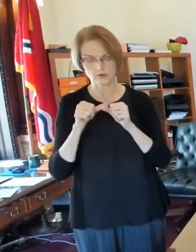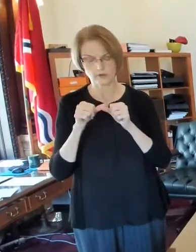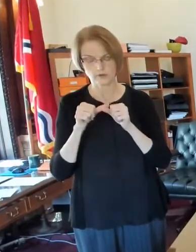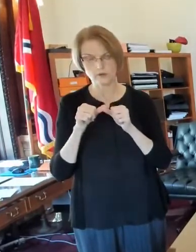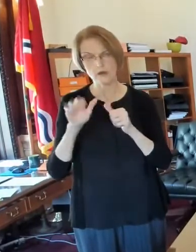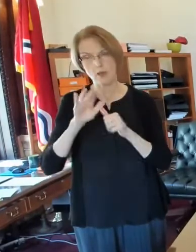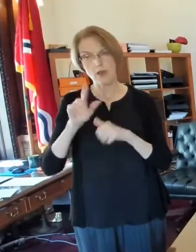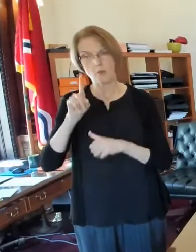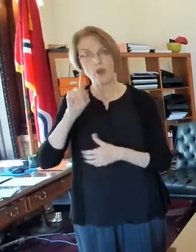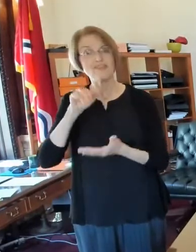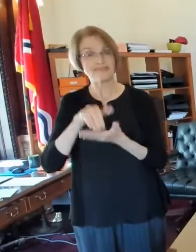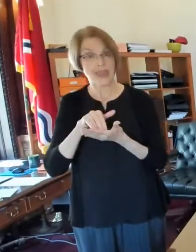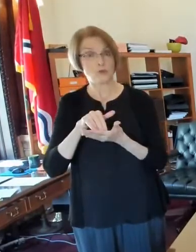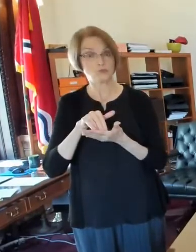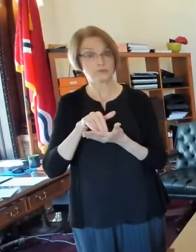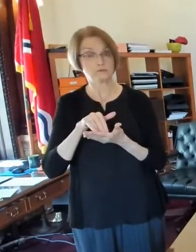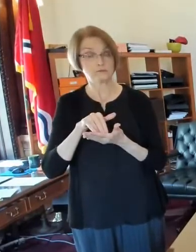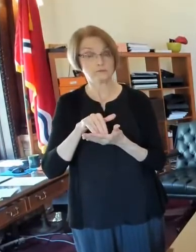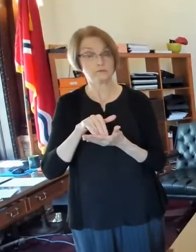a thousand.